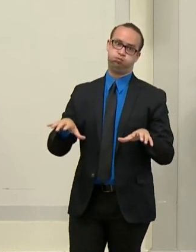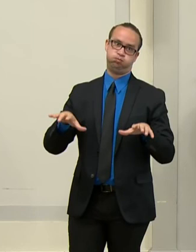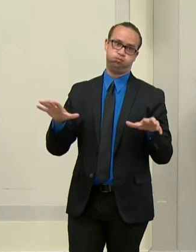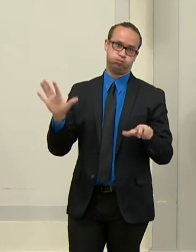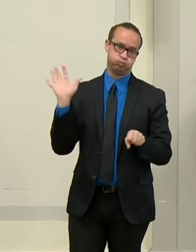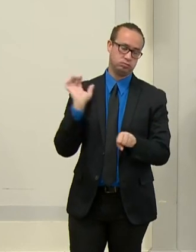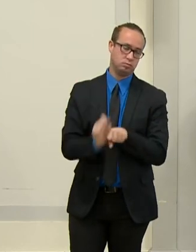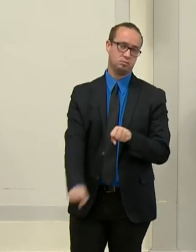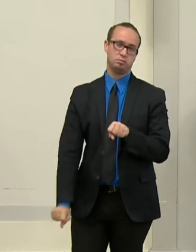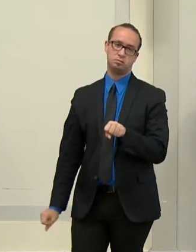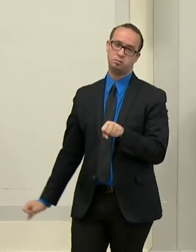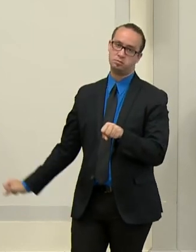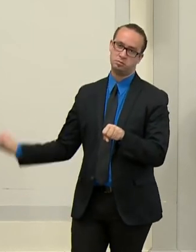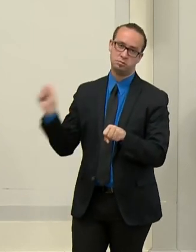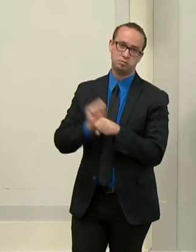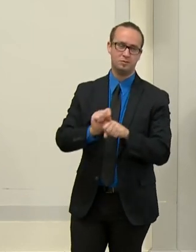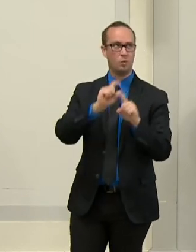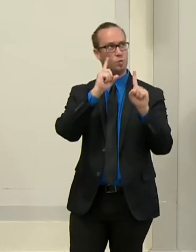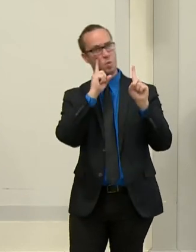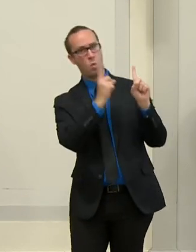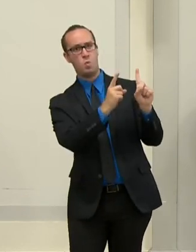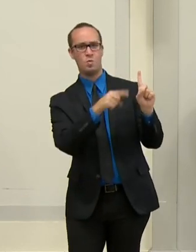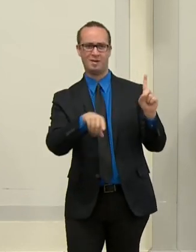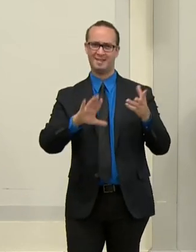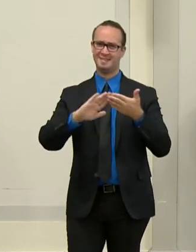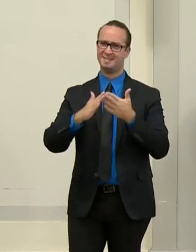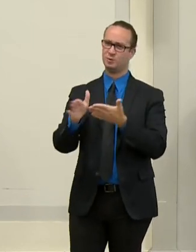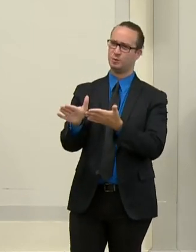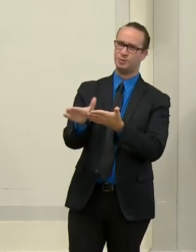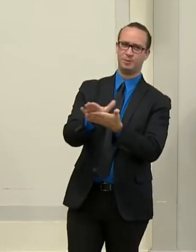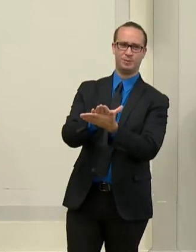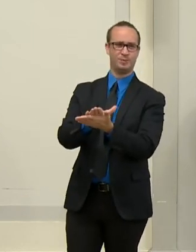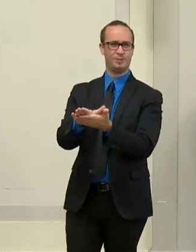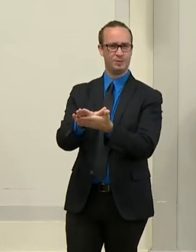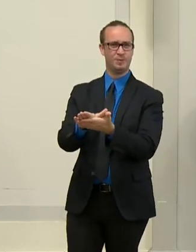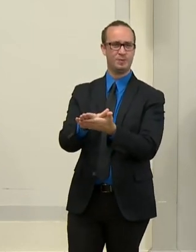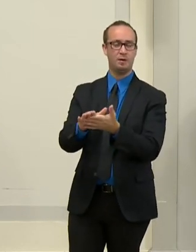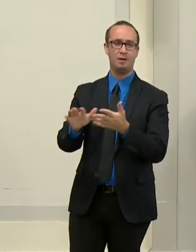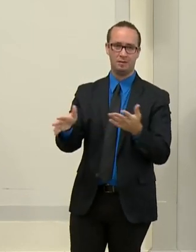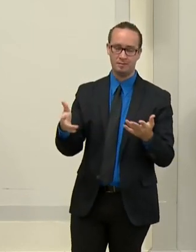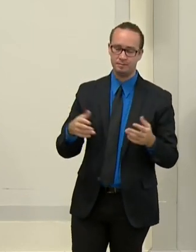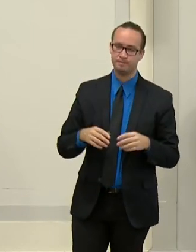place. Again, we it's all of us. It takes all of us to manage this crisis. We can't manage it alone.